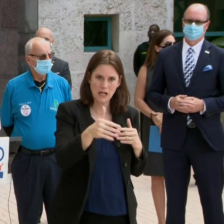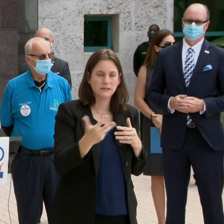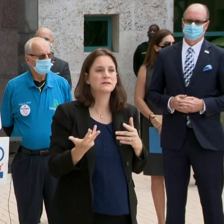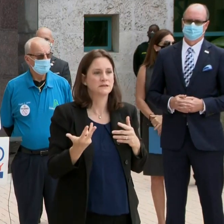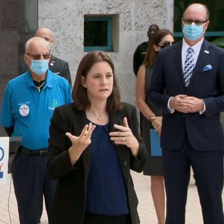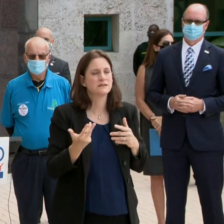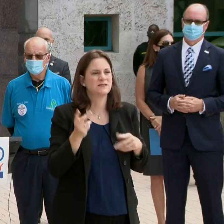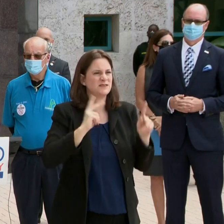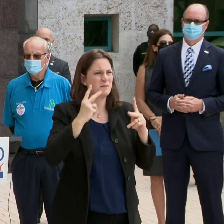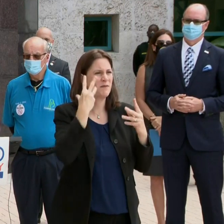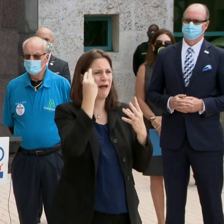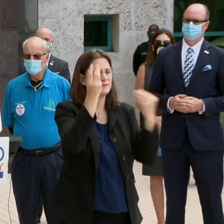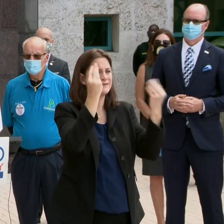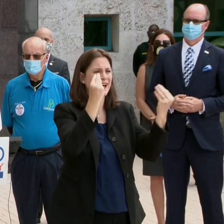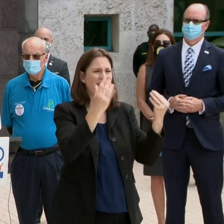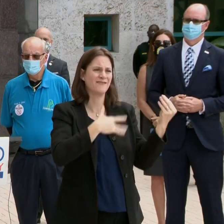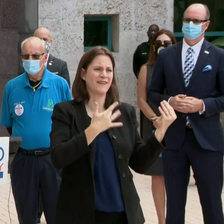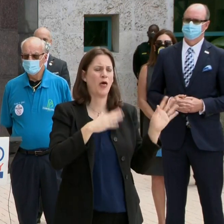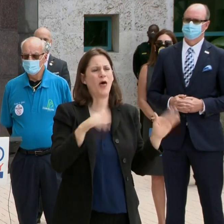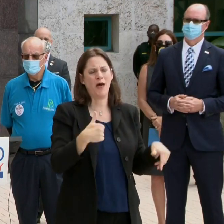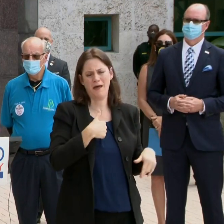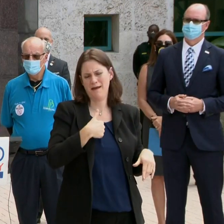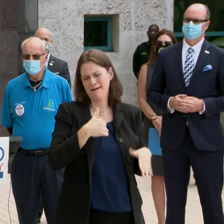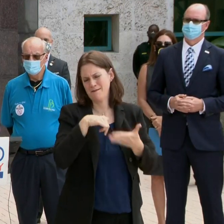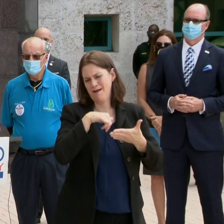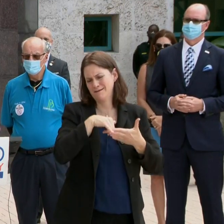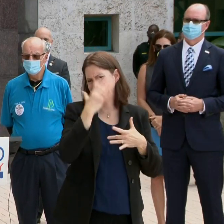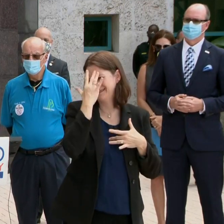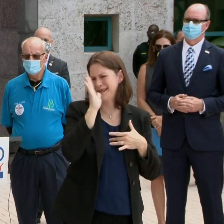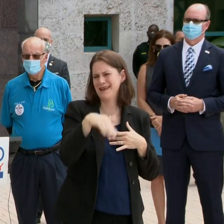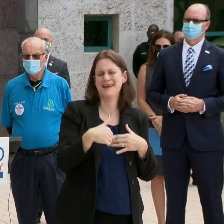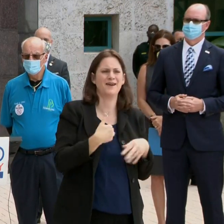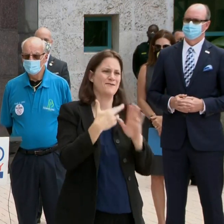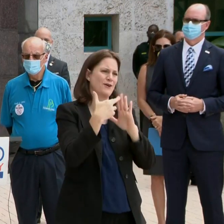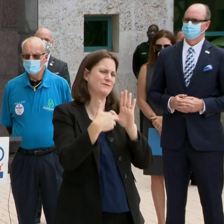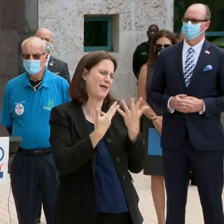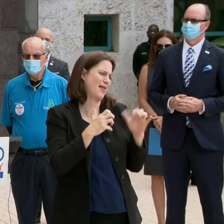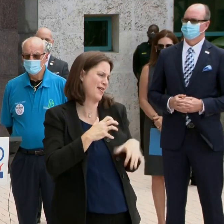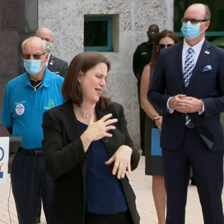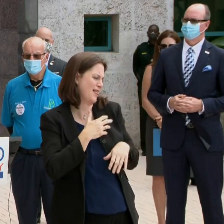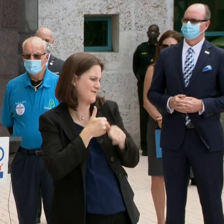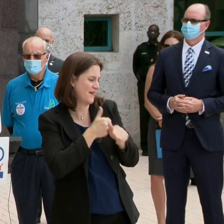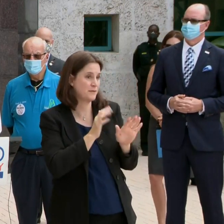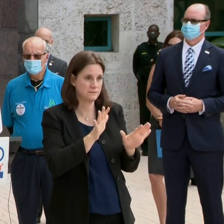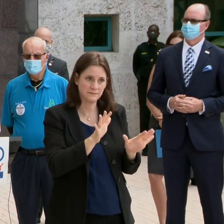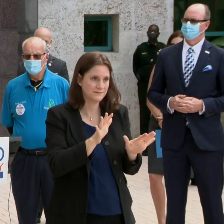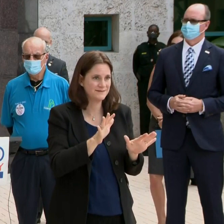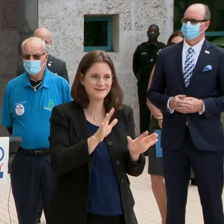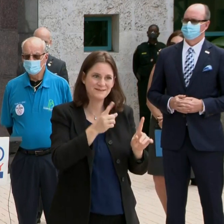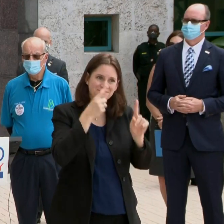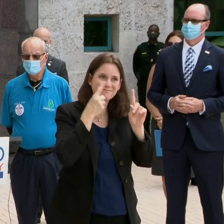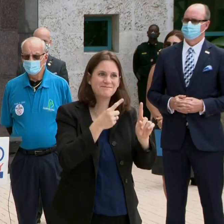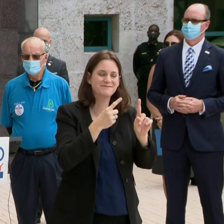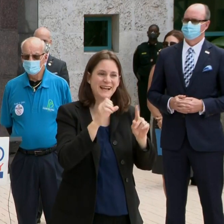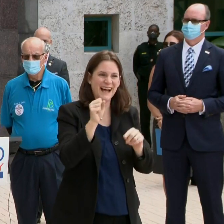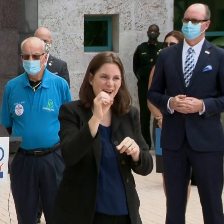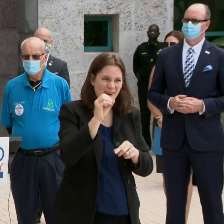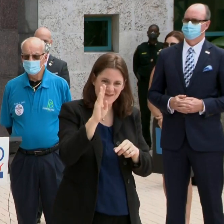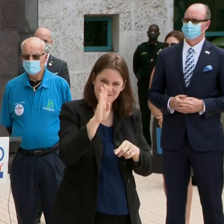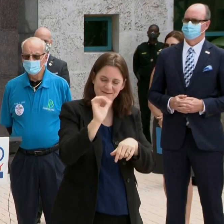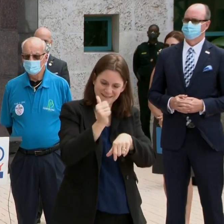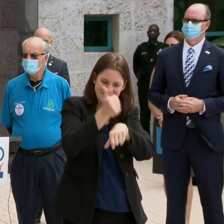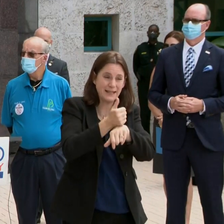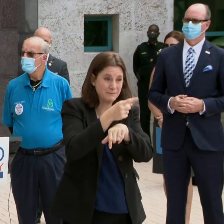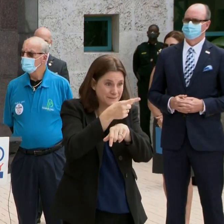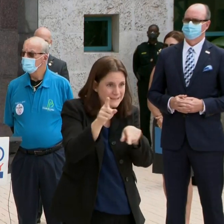that feel invincible, that don't really want to obey the guidelines or follow them. And the whole purpose of this campaign is to instill